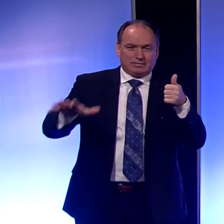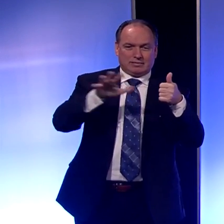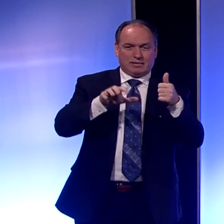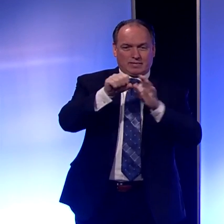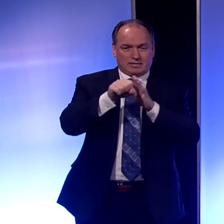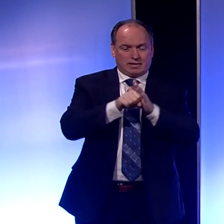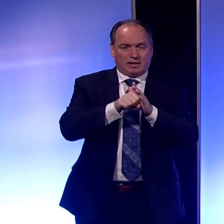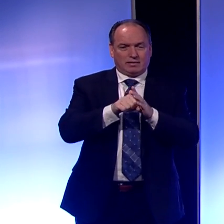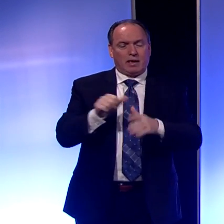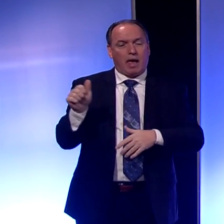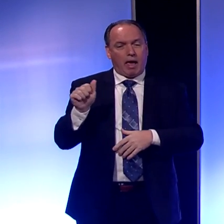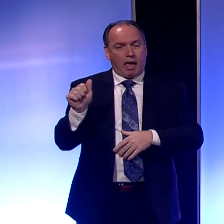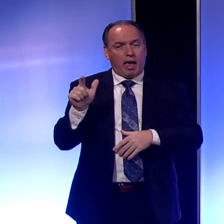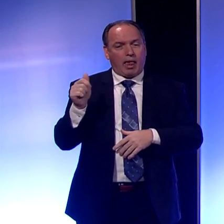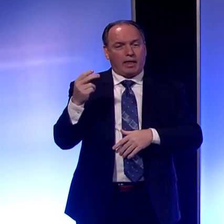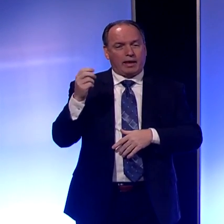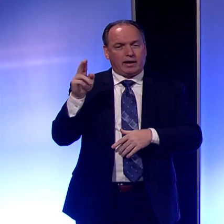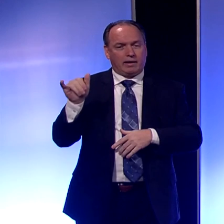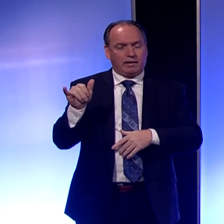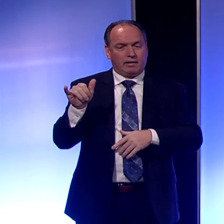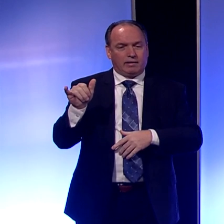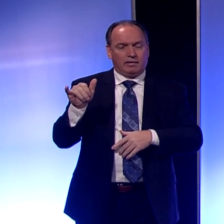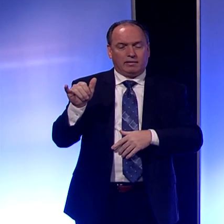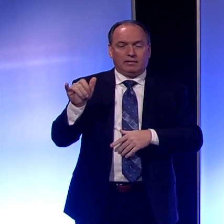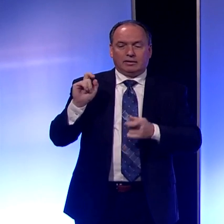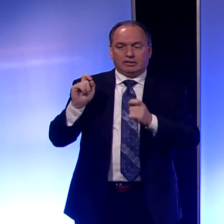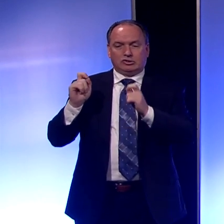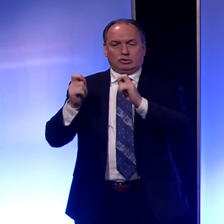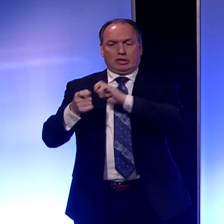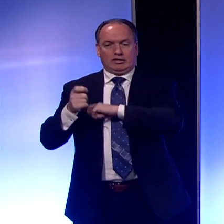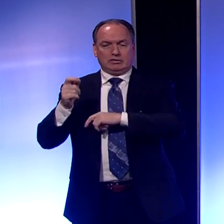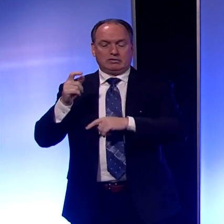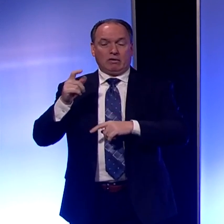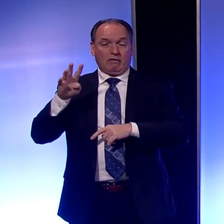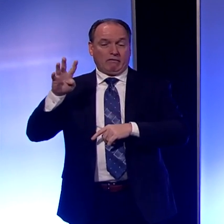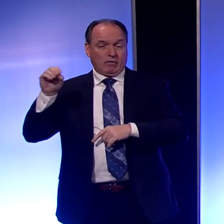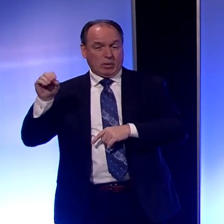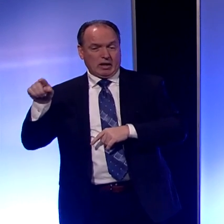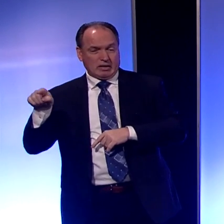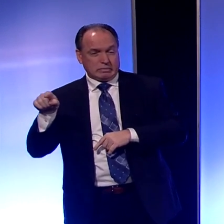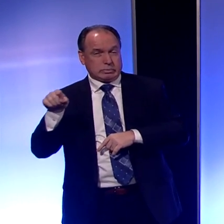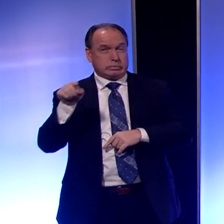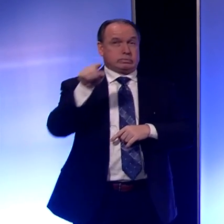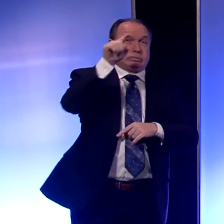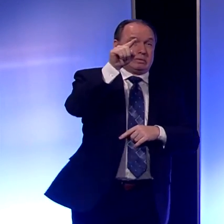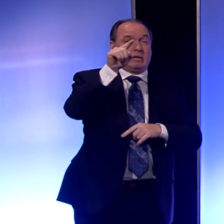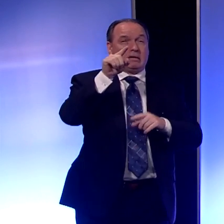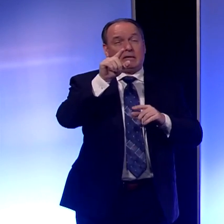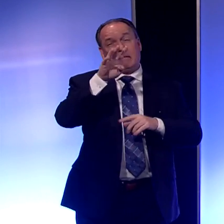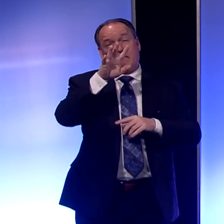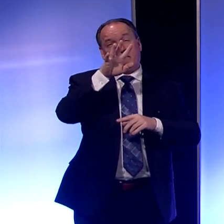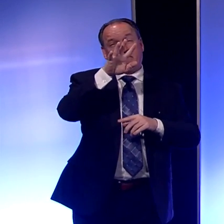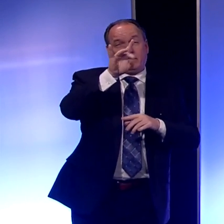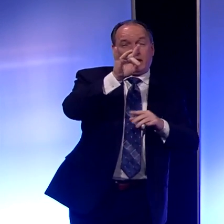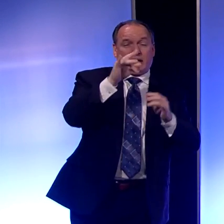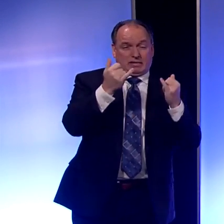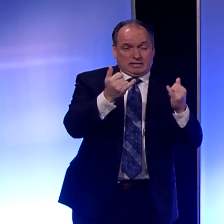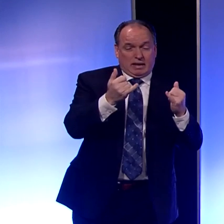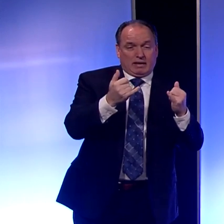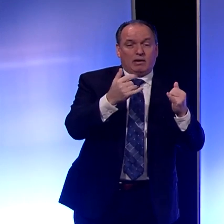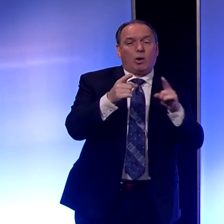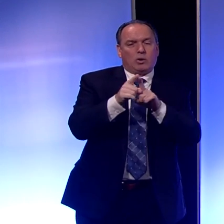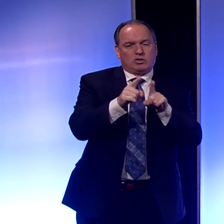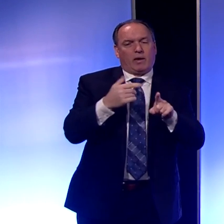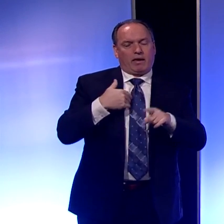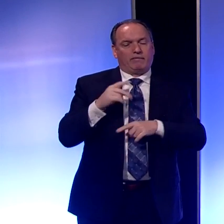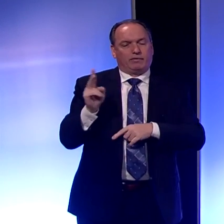Allegheny went from 40 on Sunday, 48 yesterday, to 58 today, and they also have two deaths.